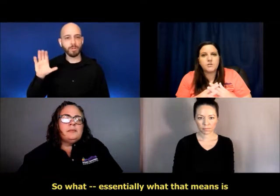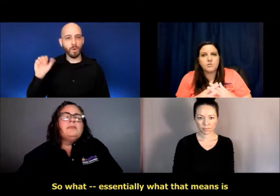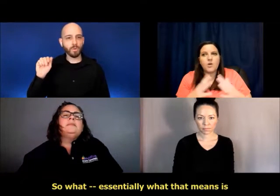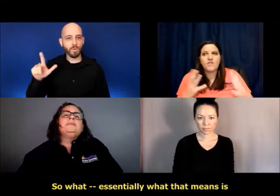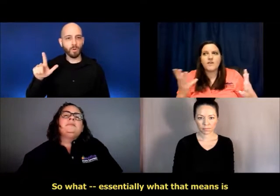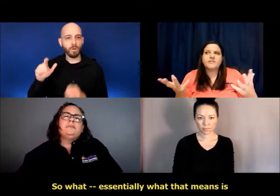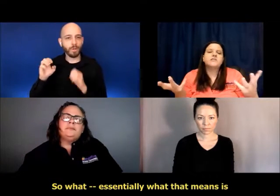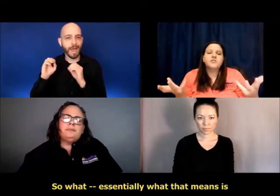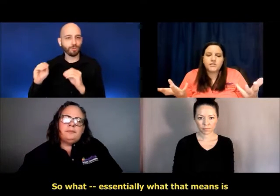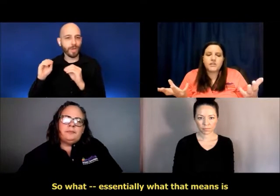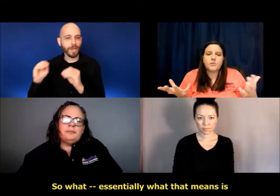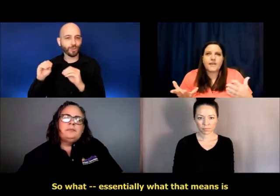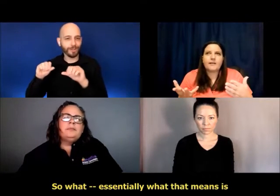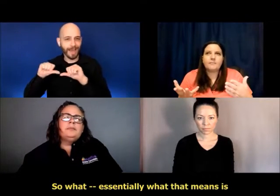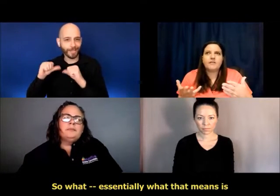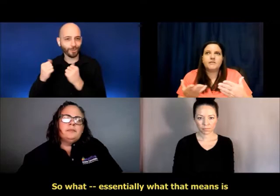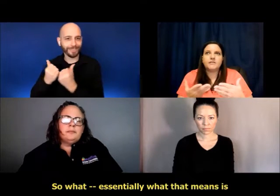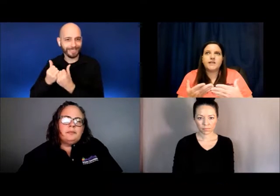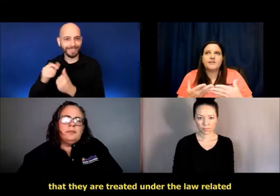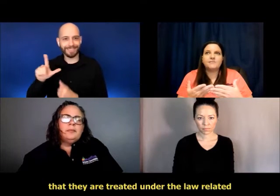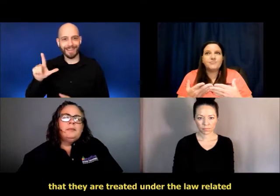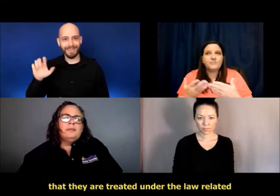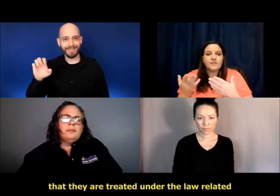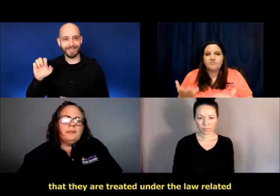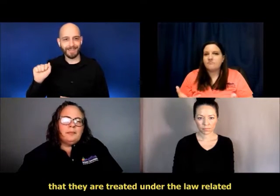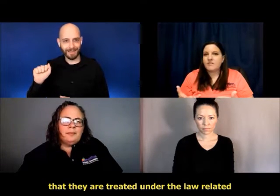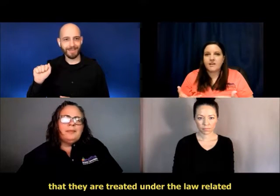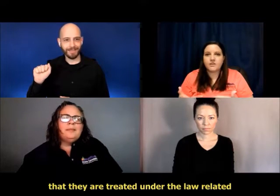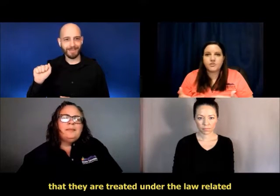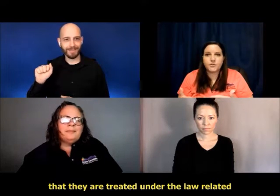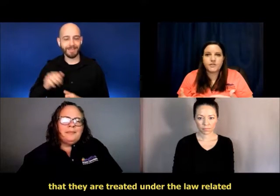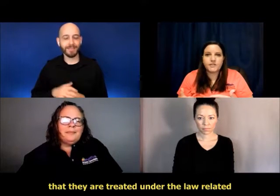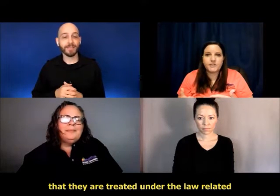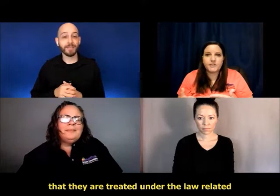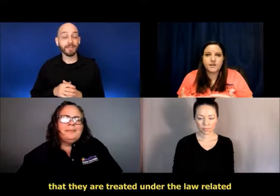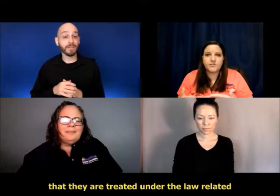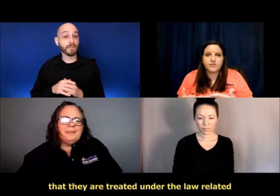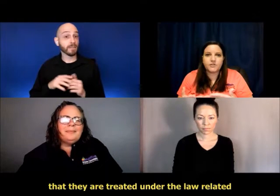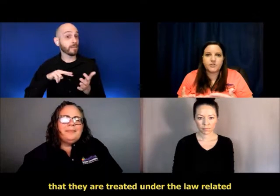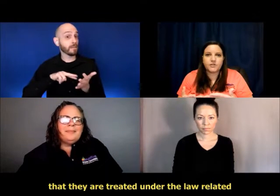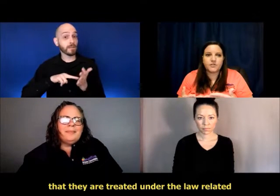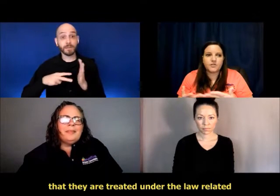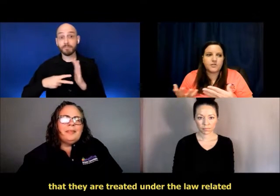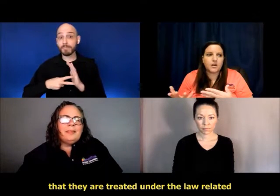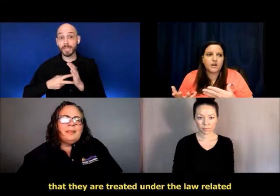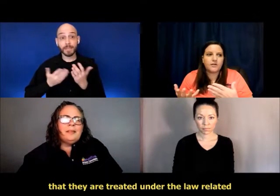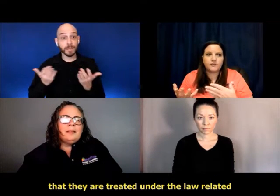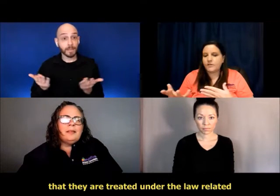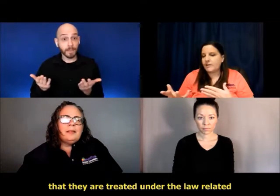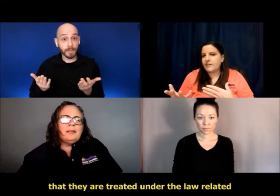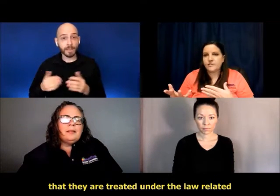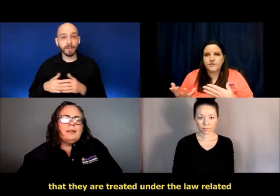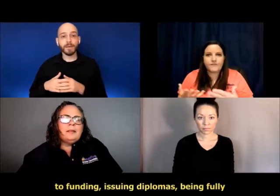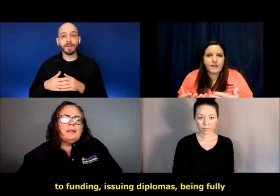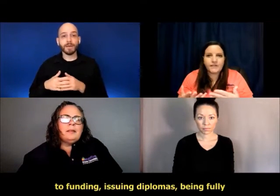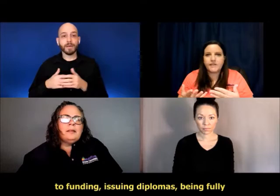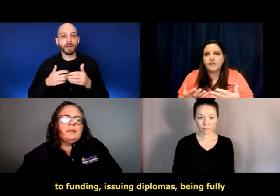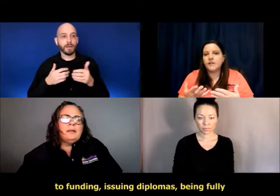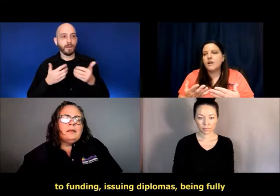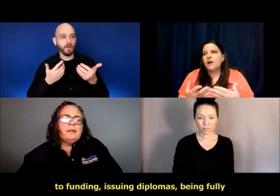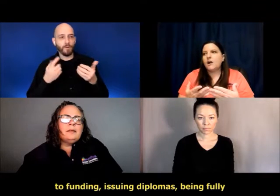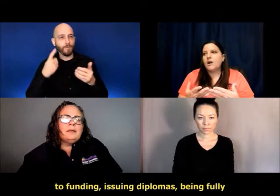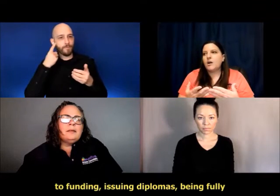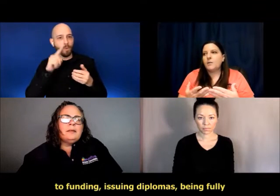So essentially what that means is that they are treated under the law related to